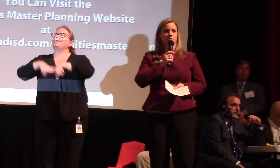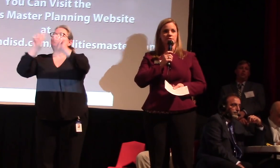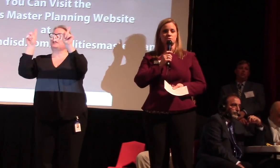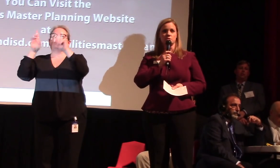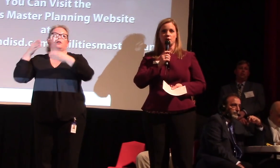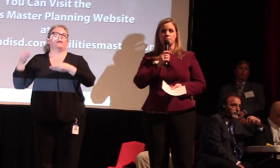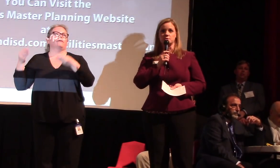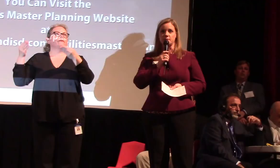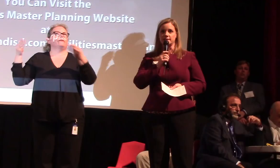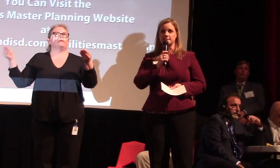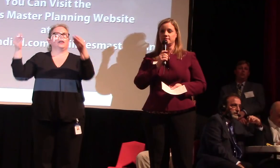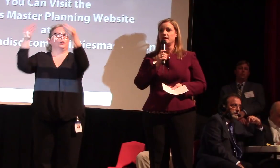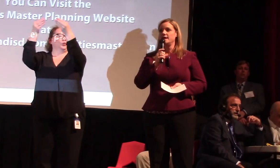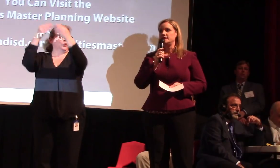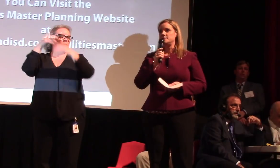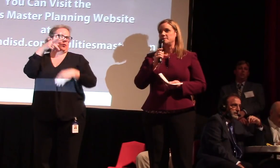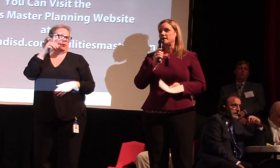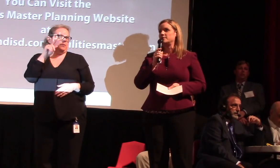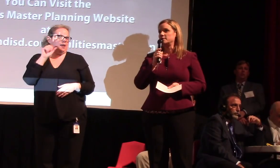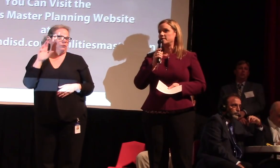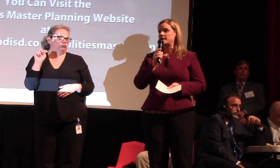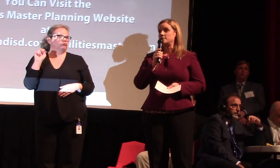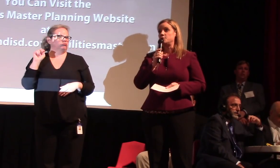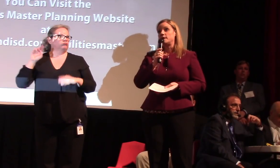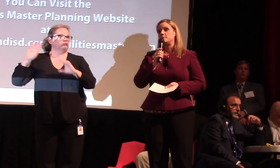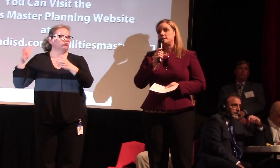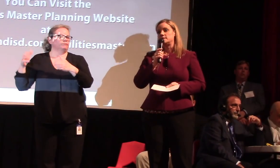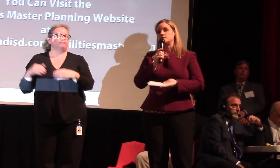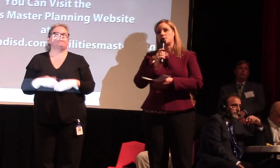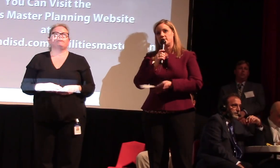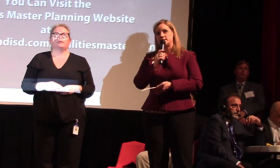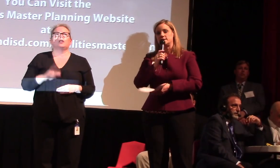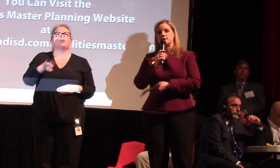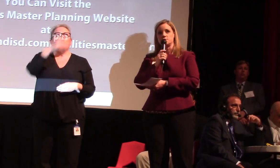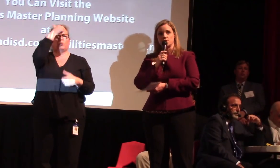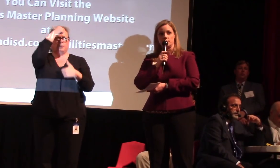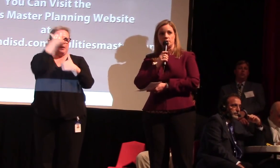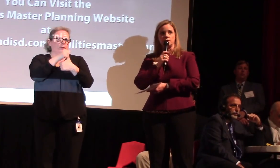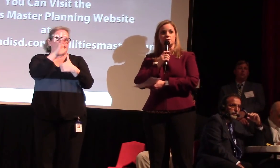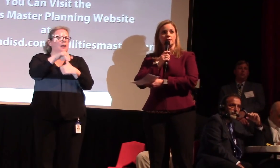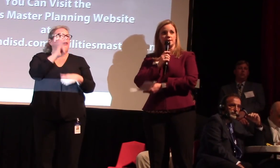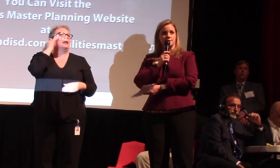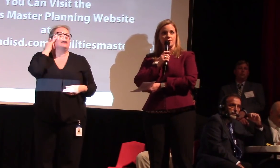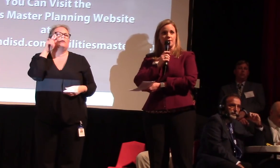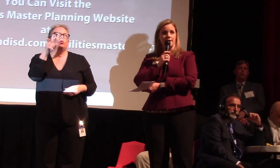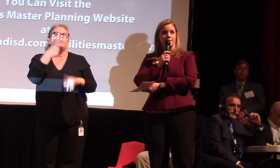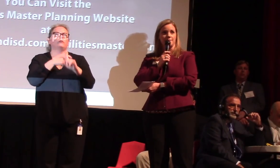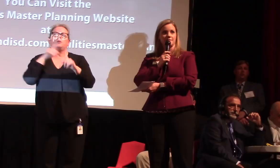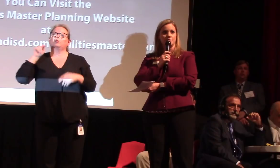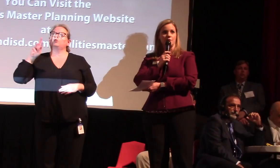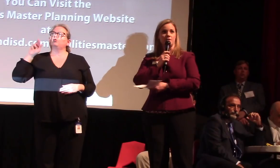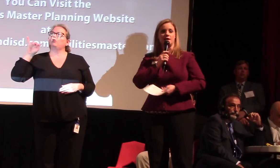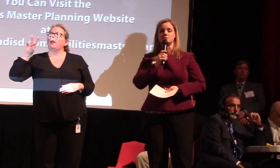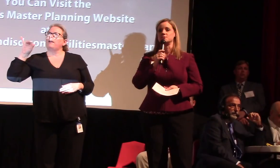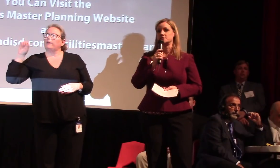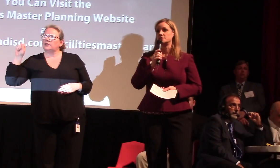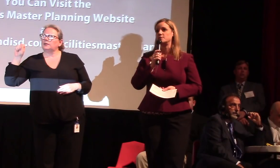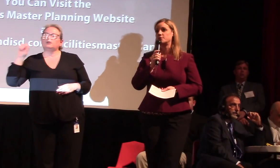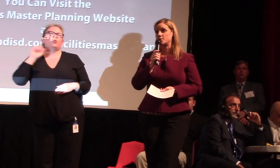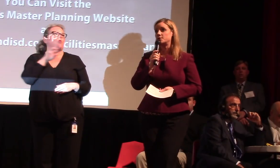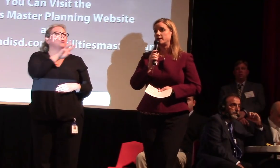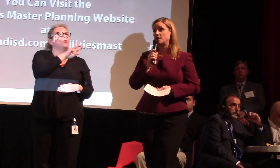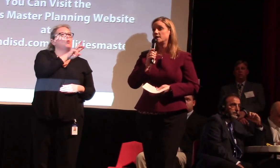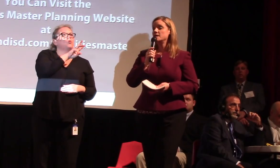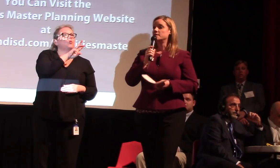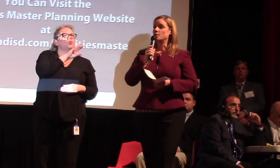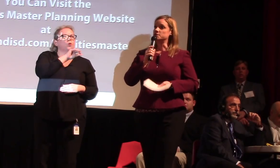listen from a district-wide perspective and to be mindful of that if you might be at the Travis end or the Willow Ridge end or one of the high schools that's a little